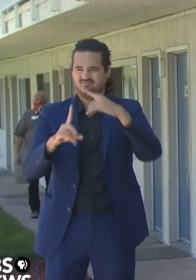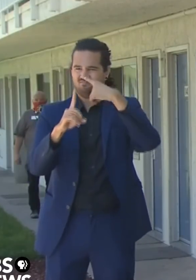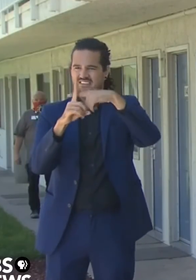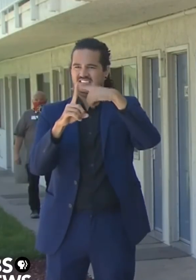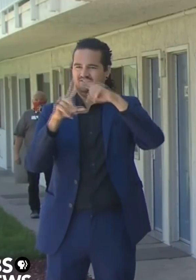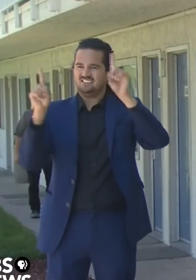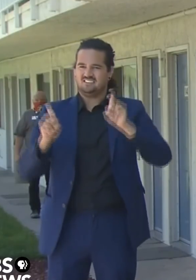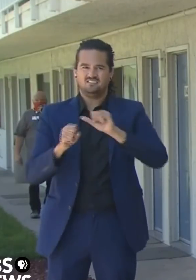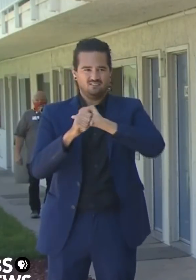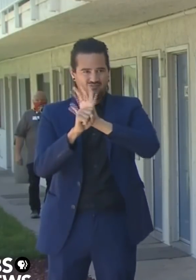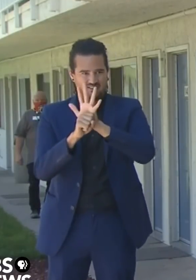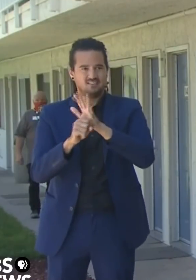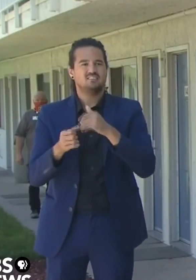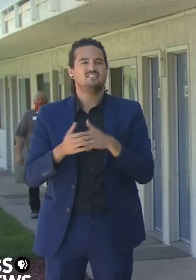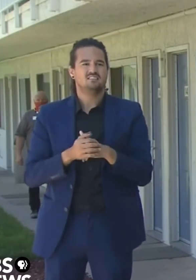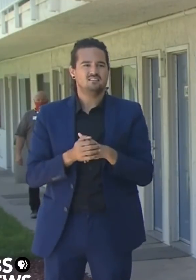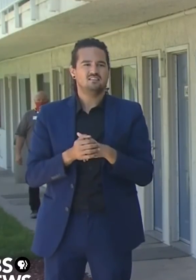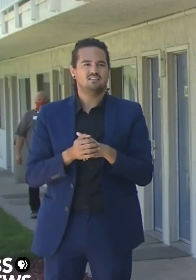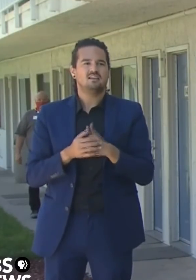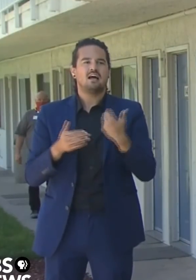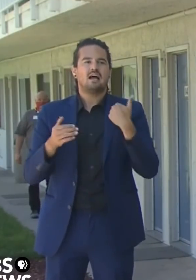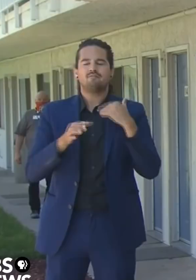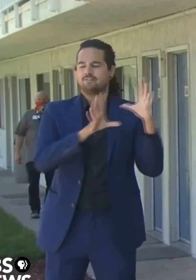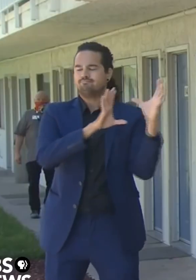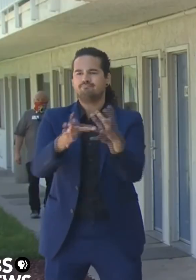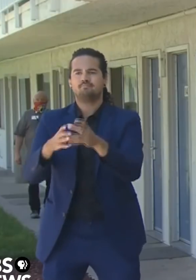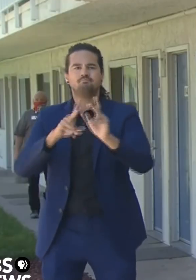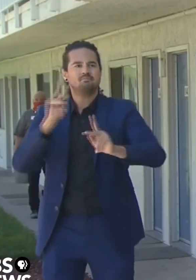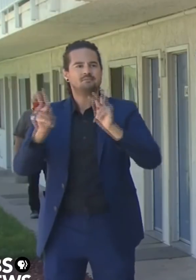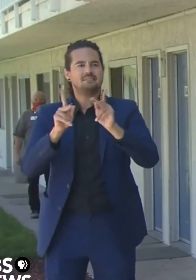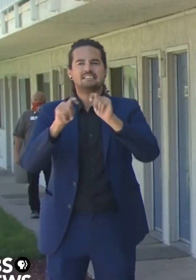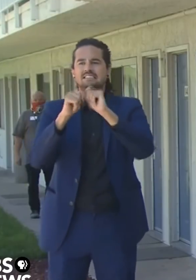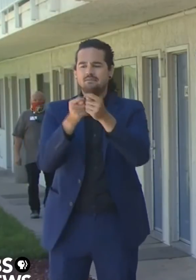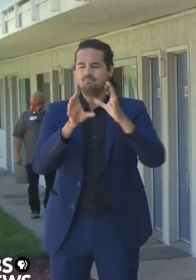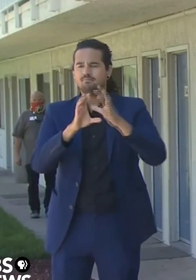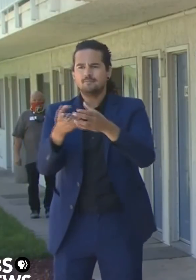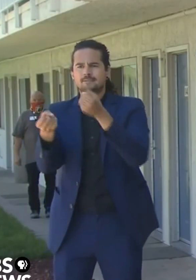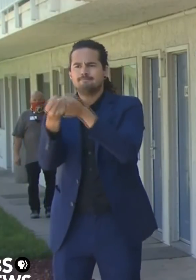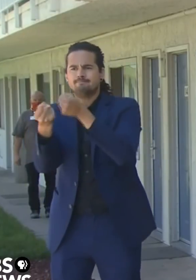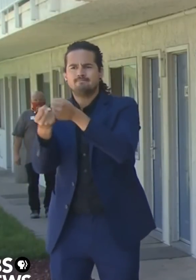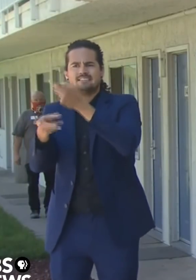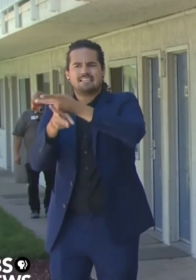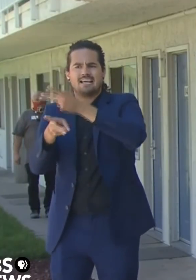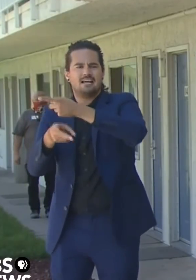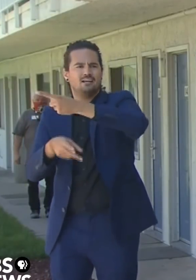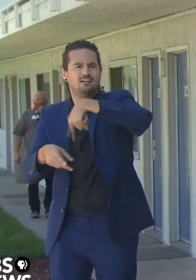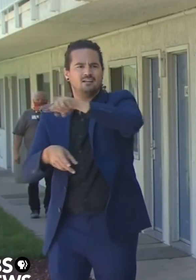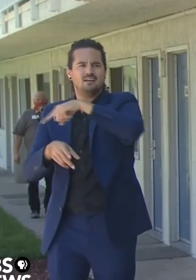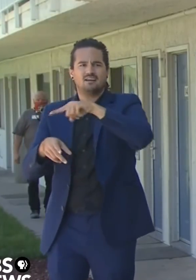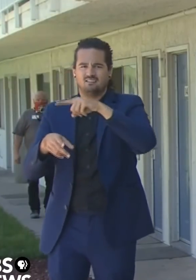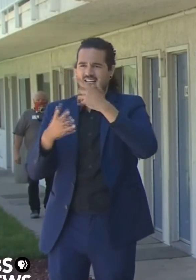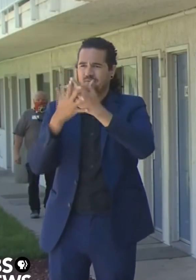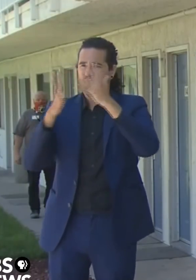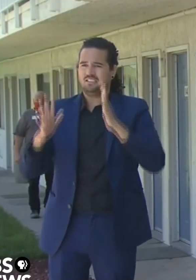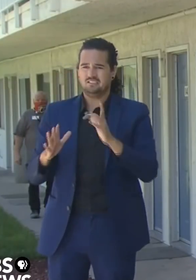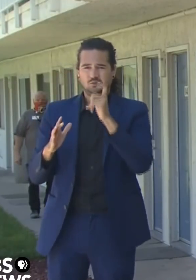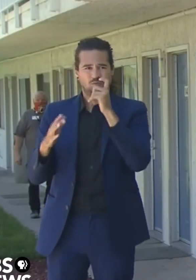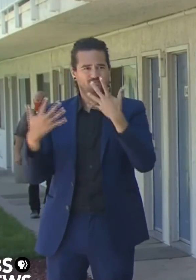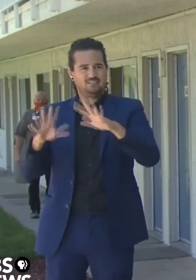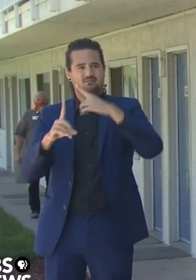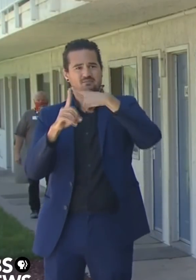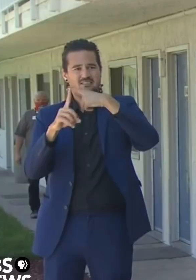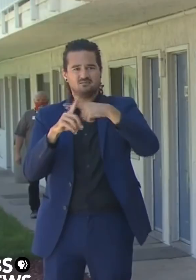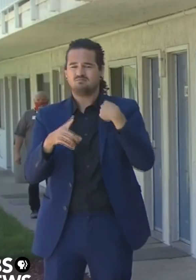in a series of teams to help support the efforts there. We actually are also providing more support